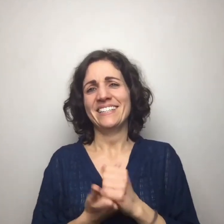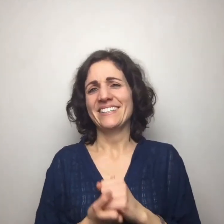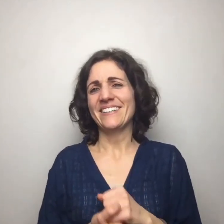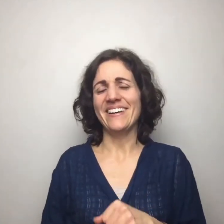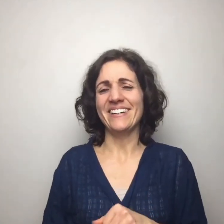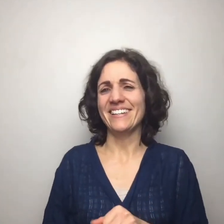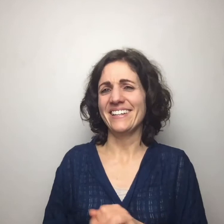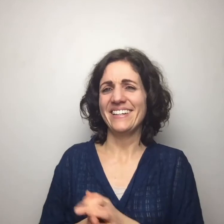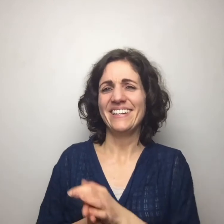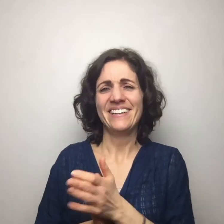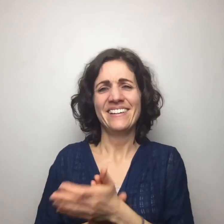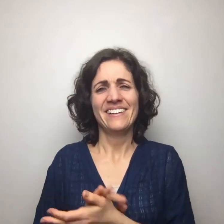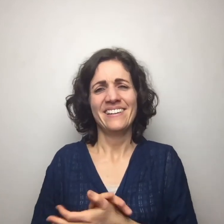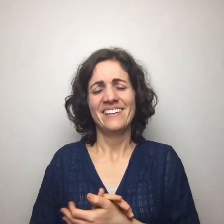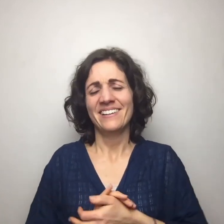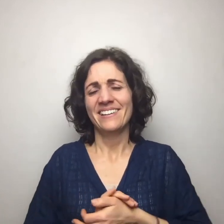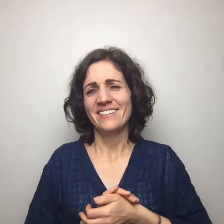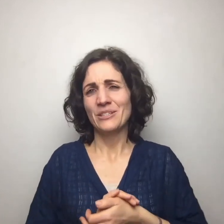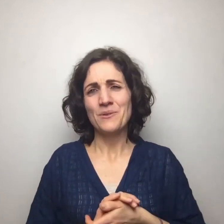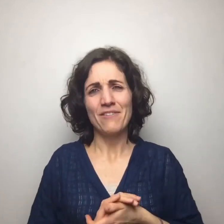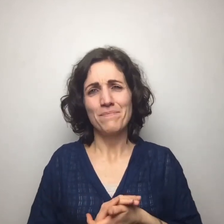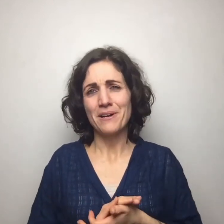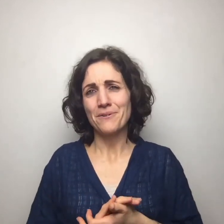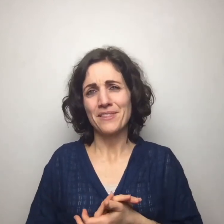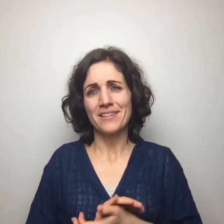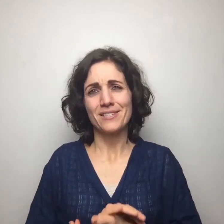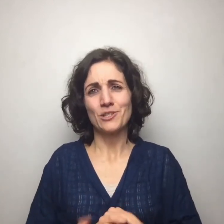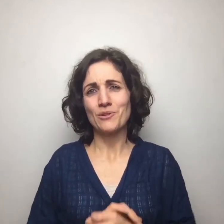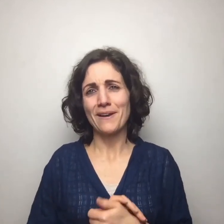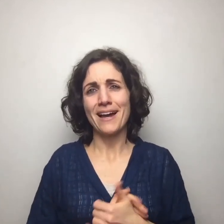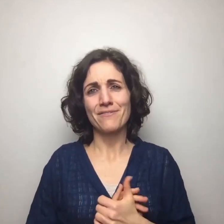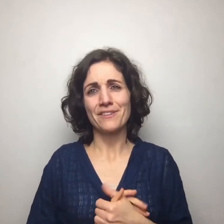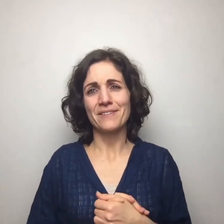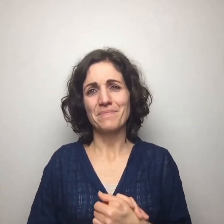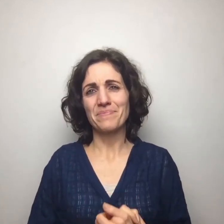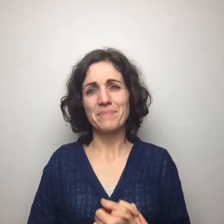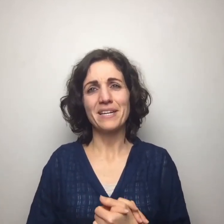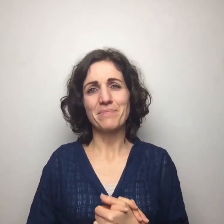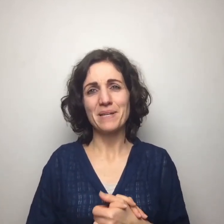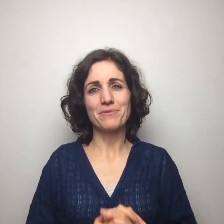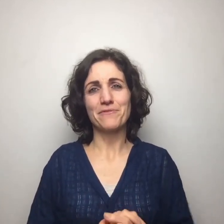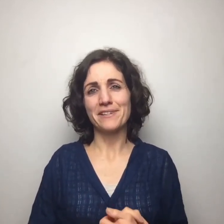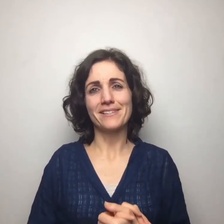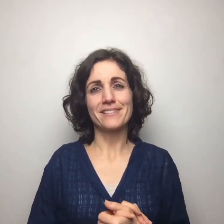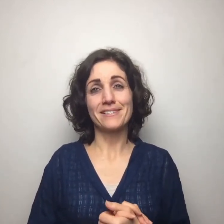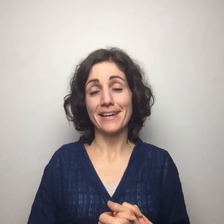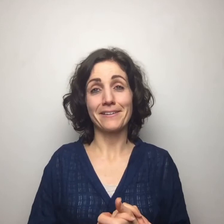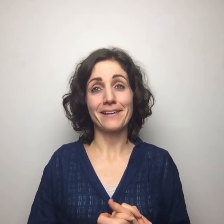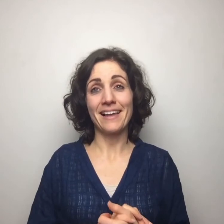God. Don't you have better things to do with your life than making people feel second class?